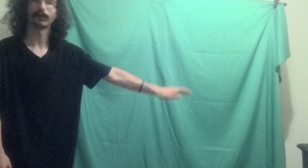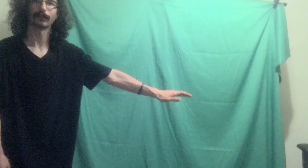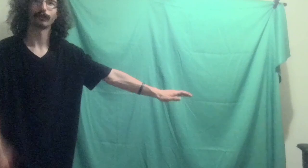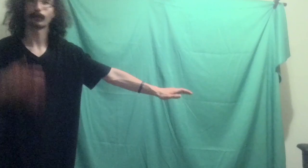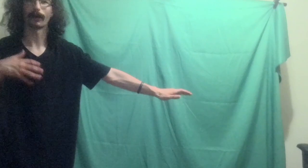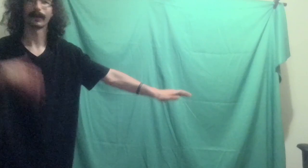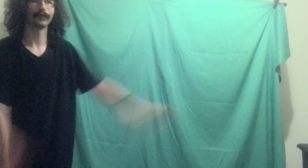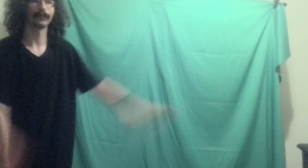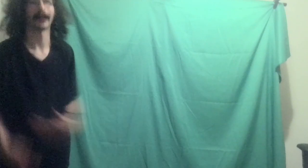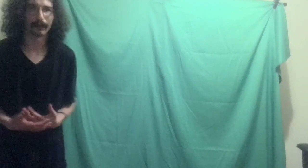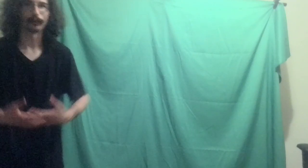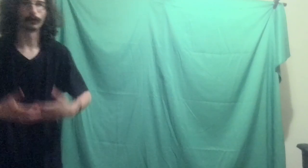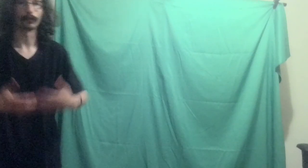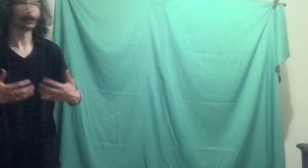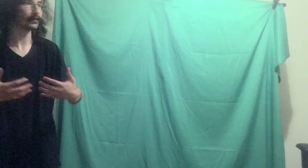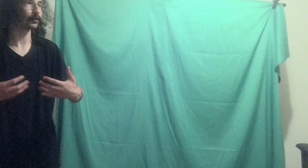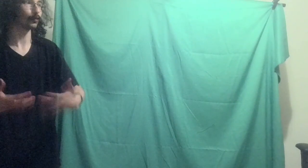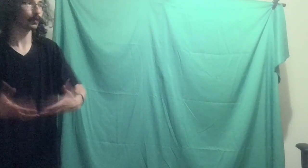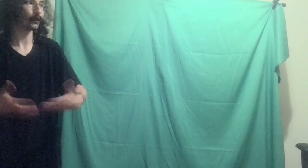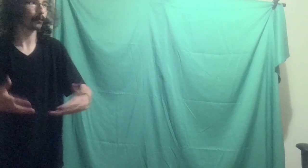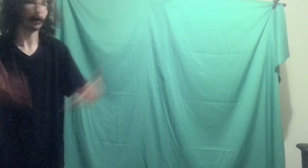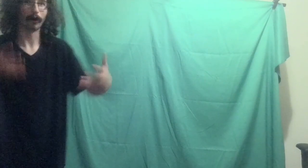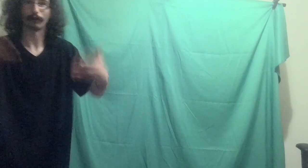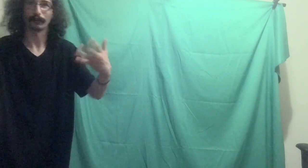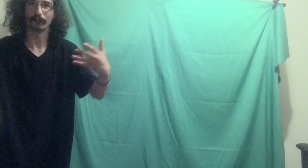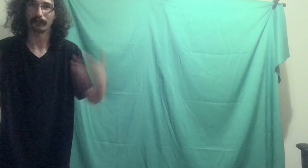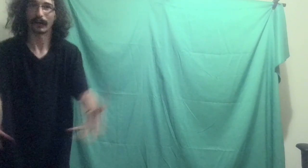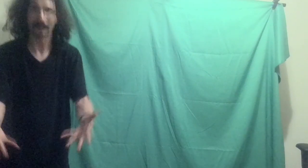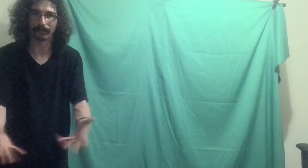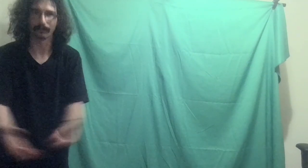and look where I am now. You can basically grow up alongside me.